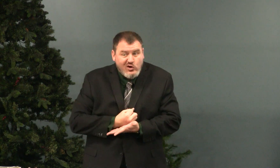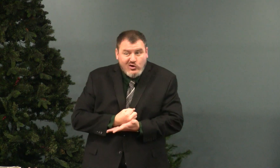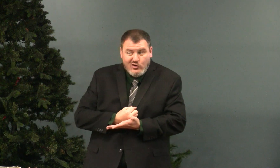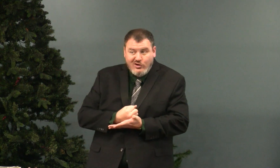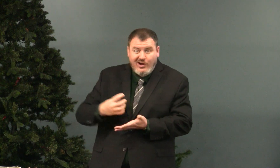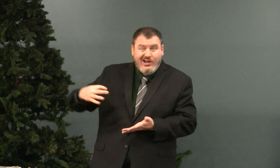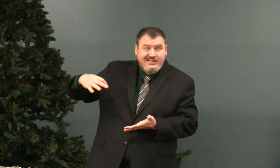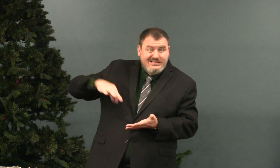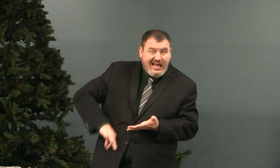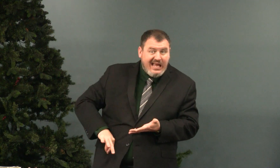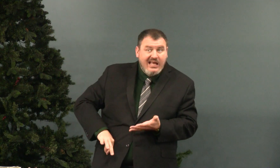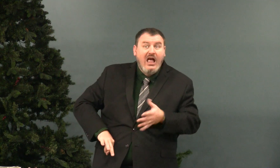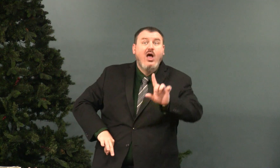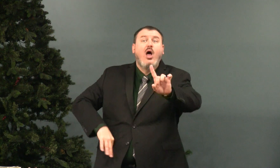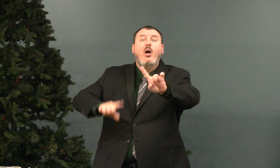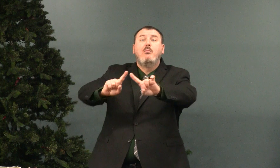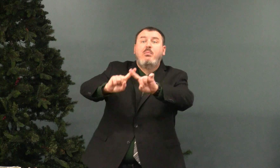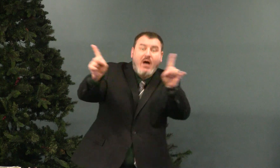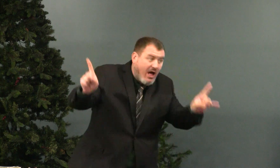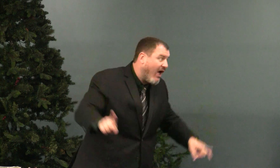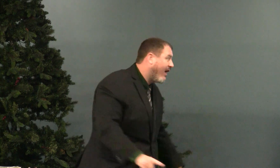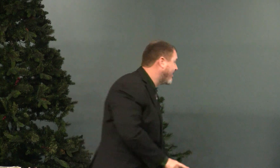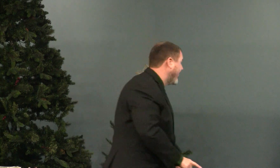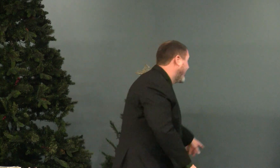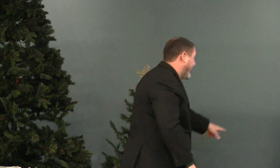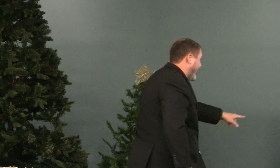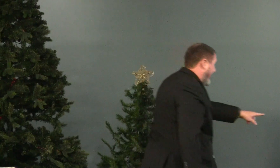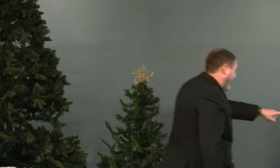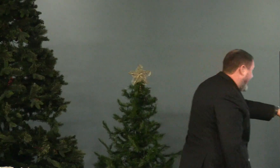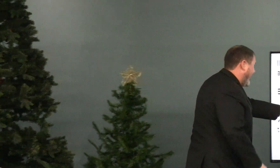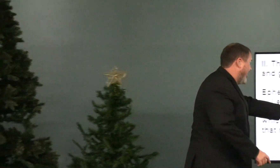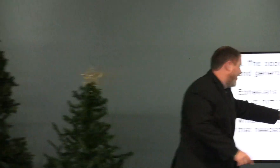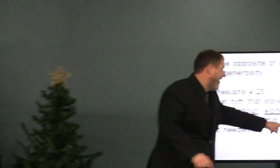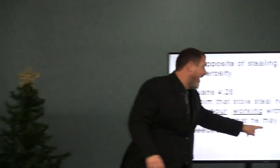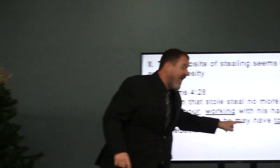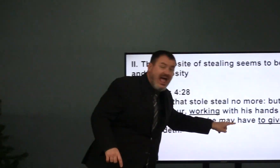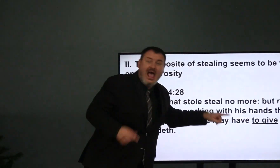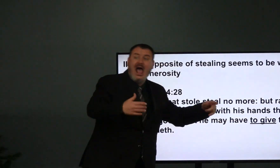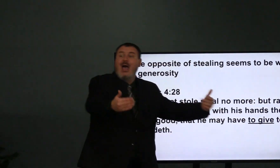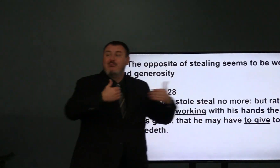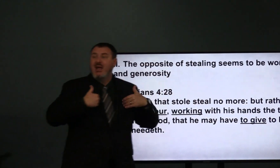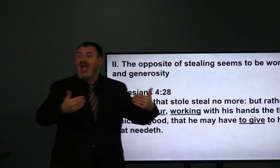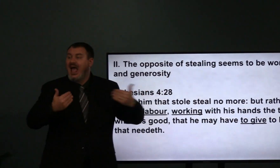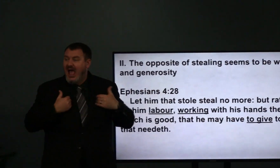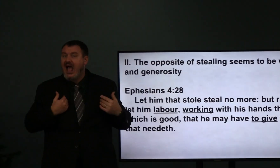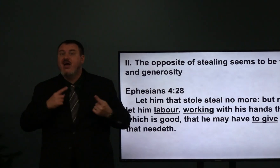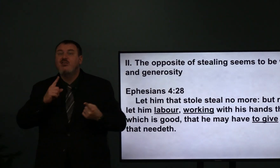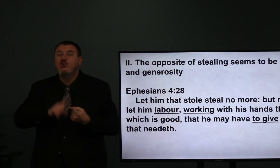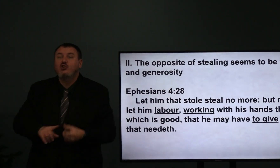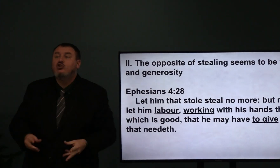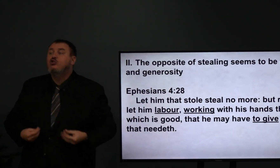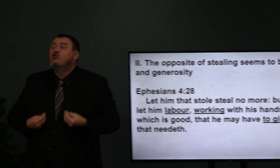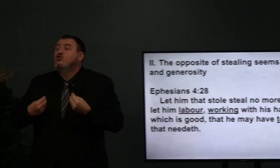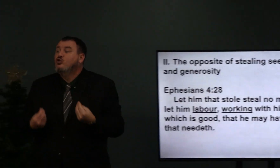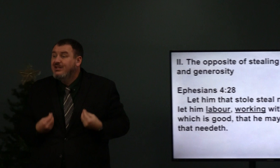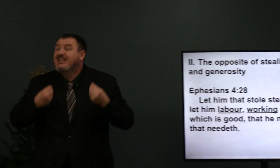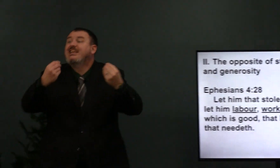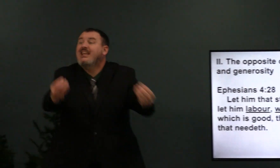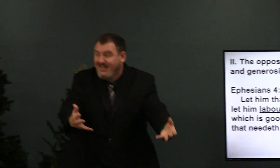earn a profit, but he has to give